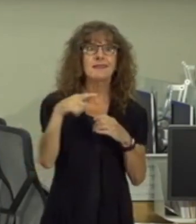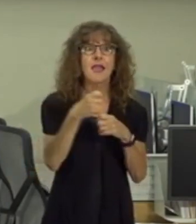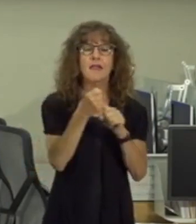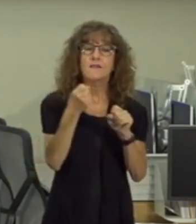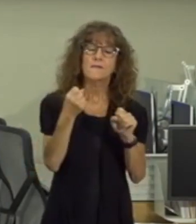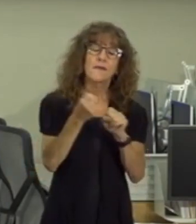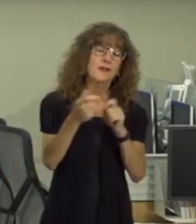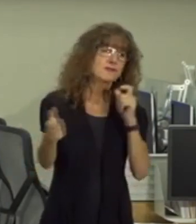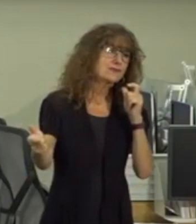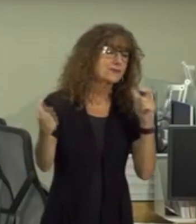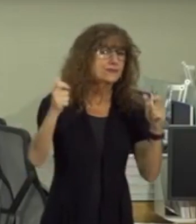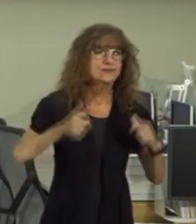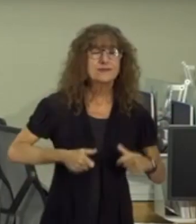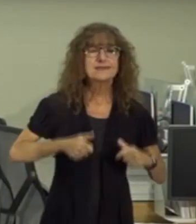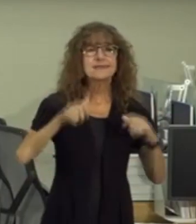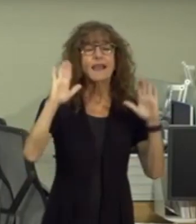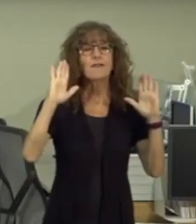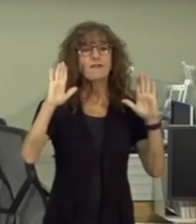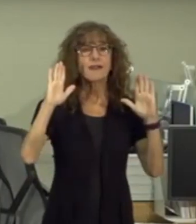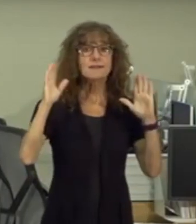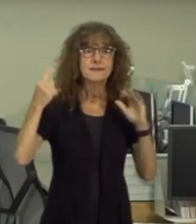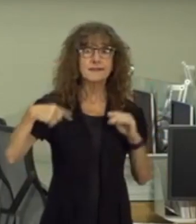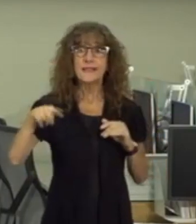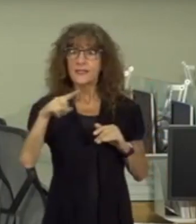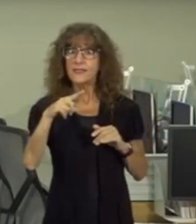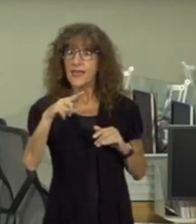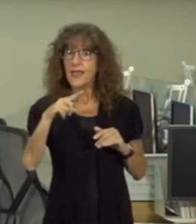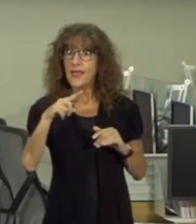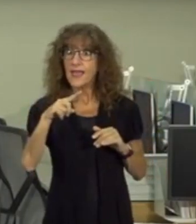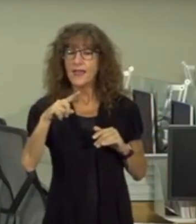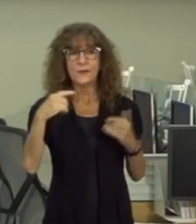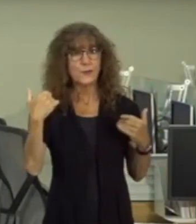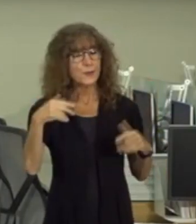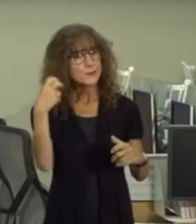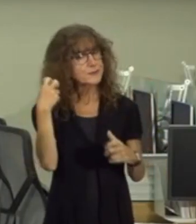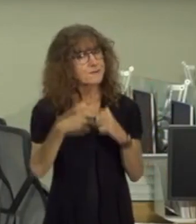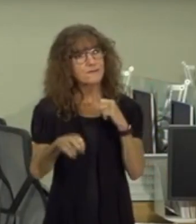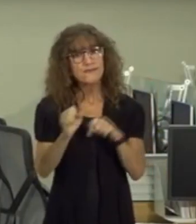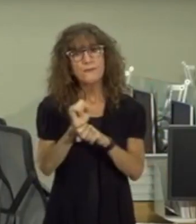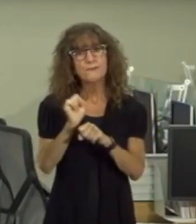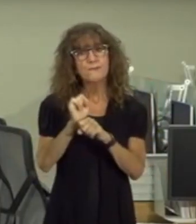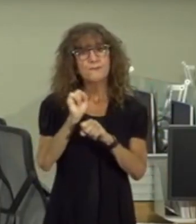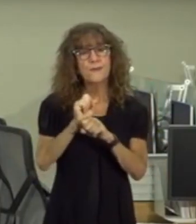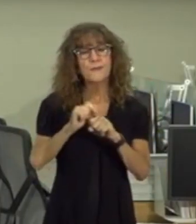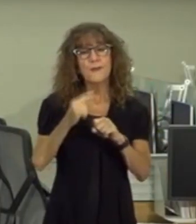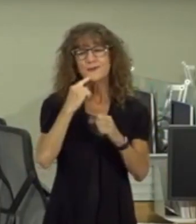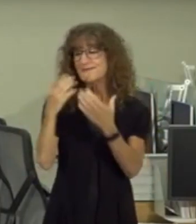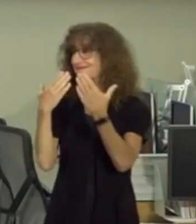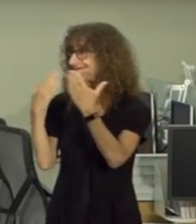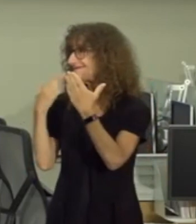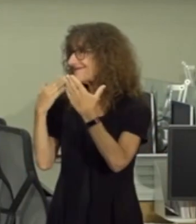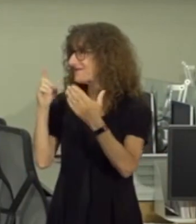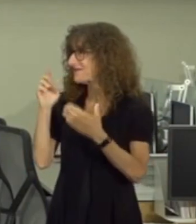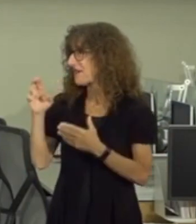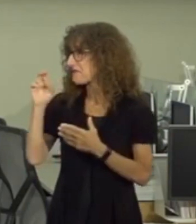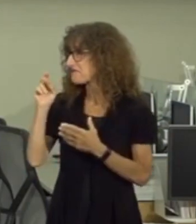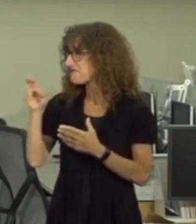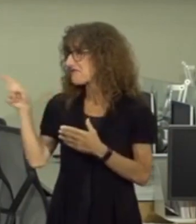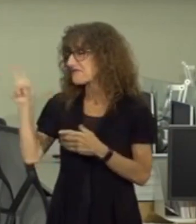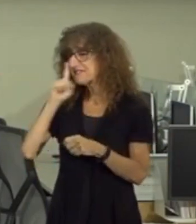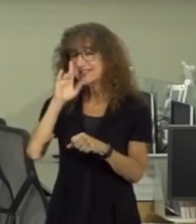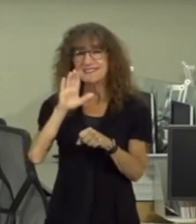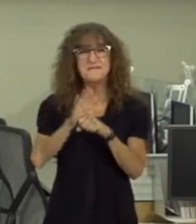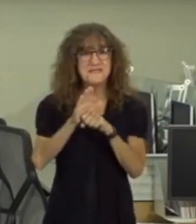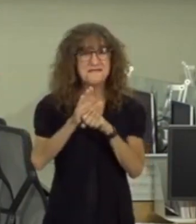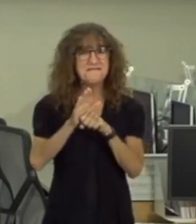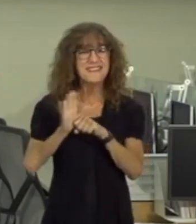significant sacrifices and had a really tall task but I want to say thank you so much to dr. Carter for his commitment